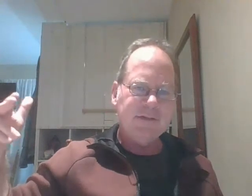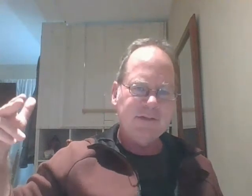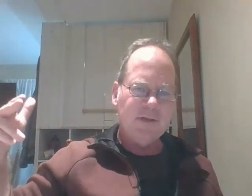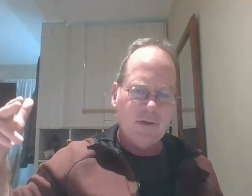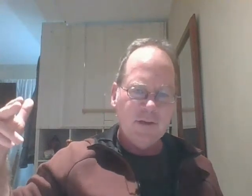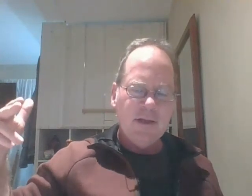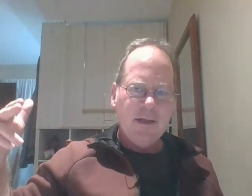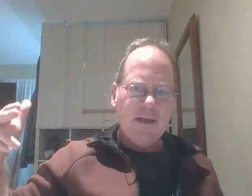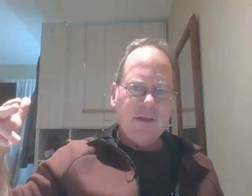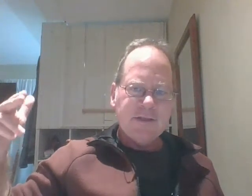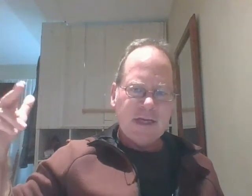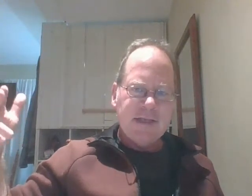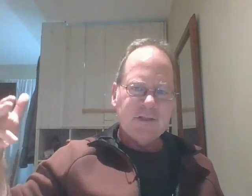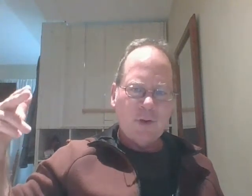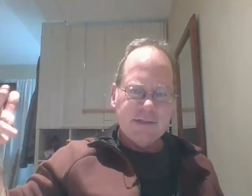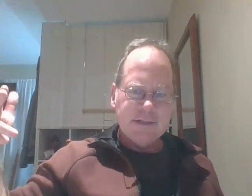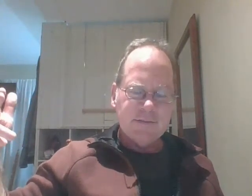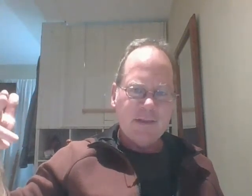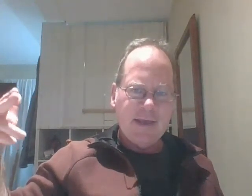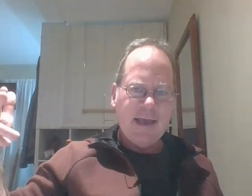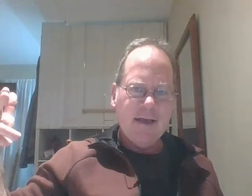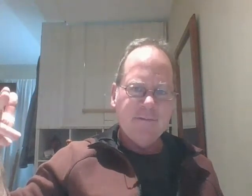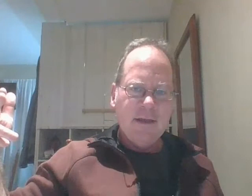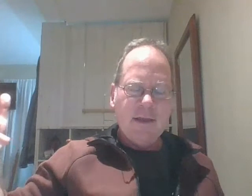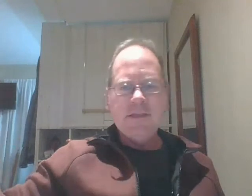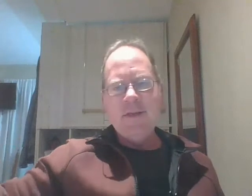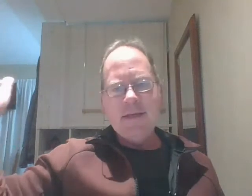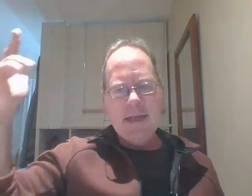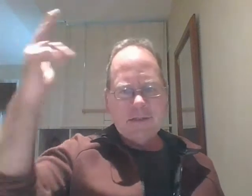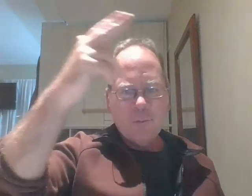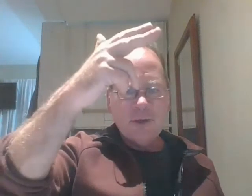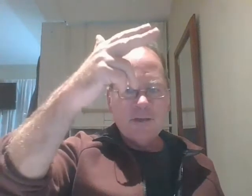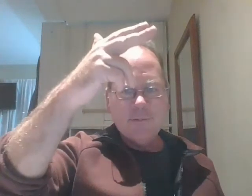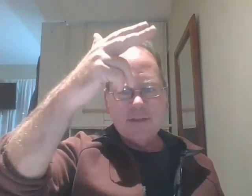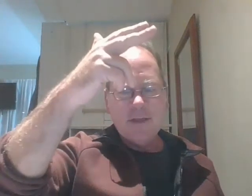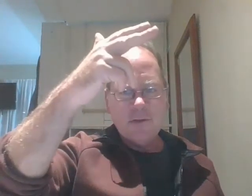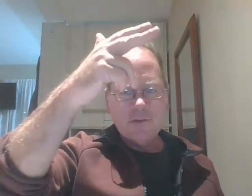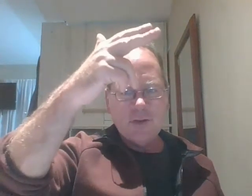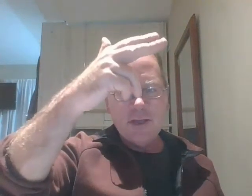so the chinese credit system that they have is being exported to places like australia